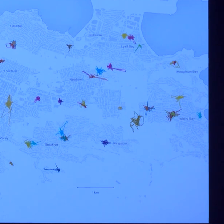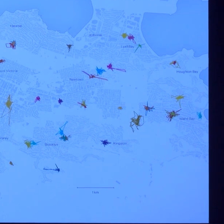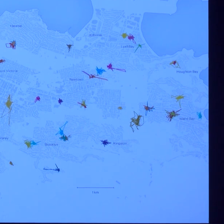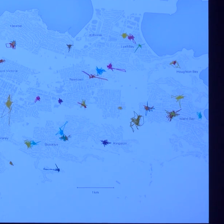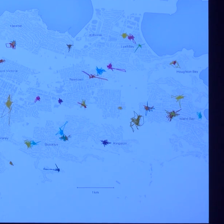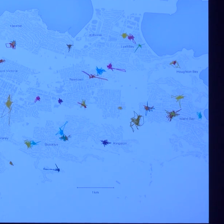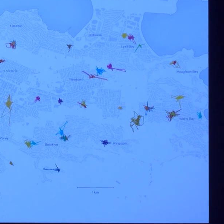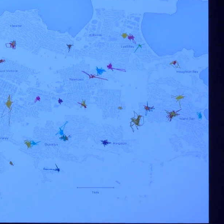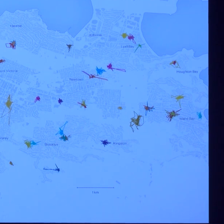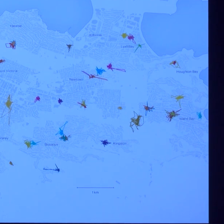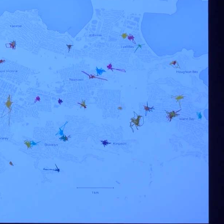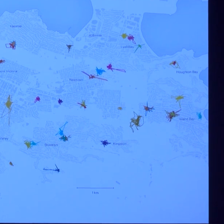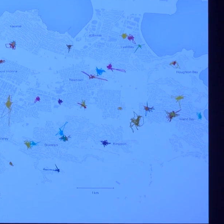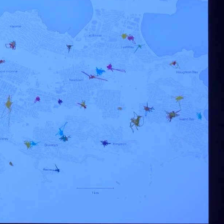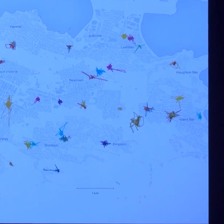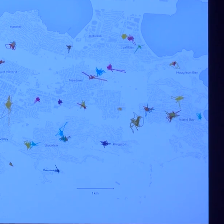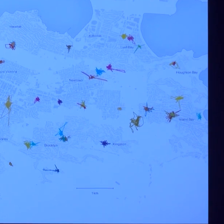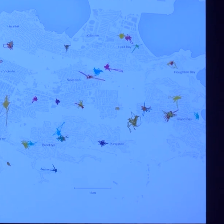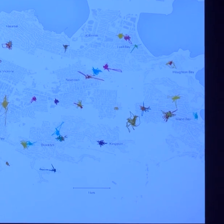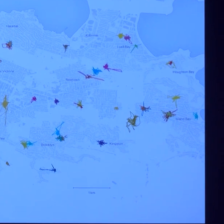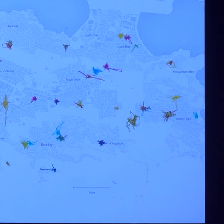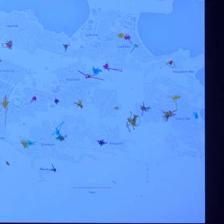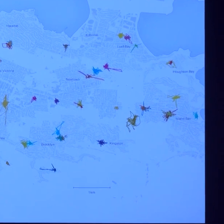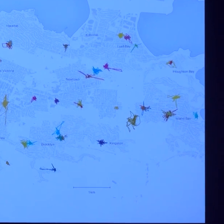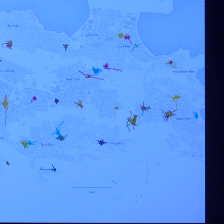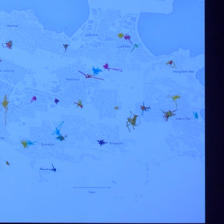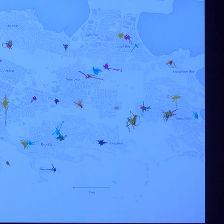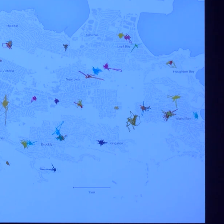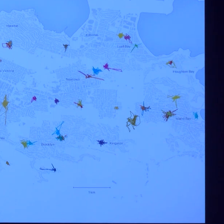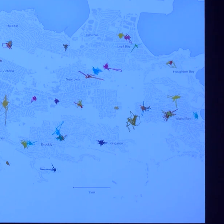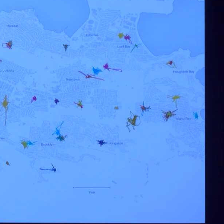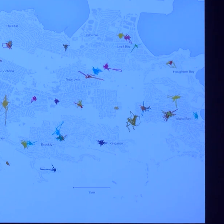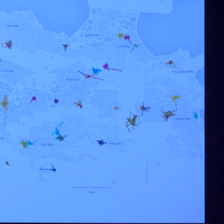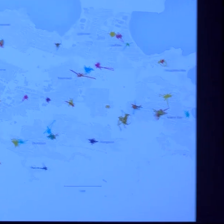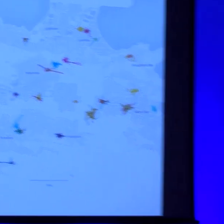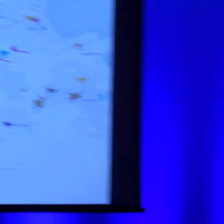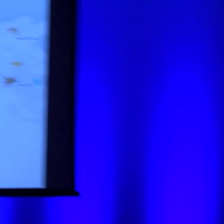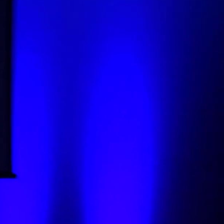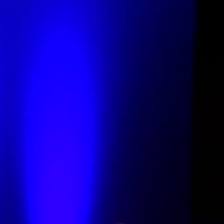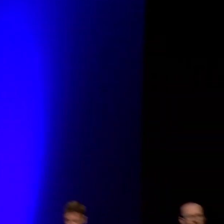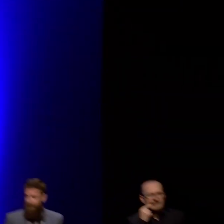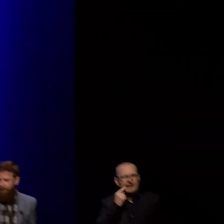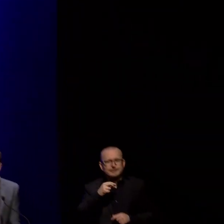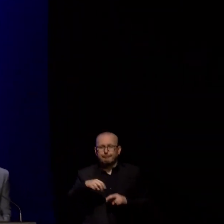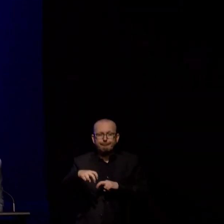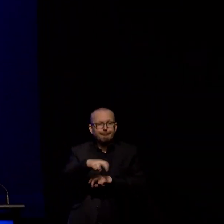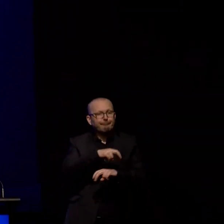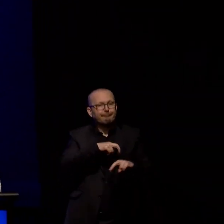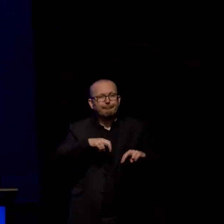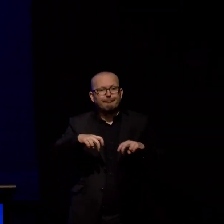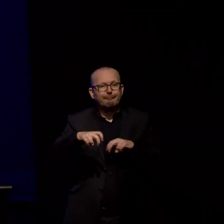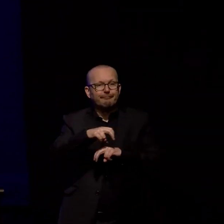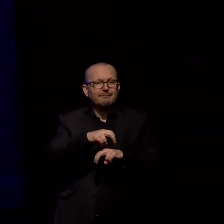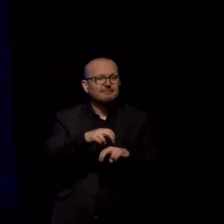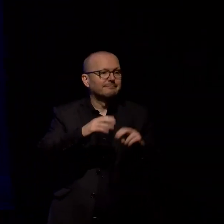on this particular map there are 101 cats exactly wandering the city's backyards rooftops and